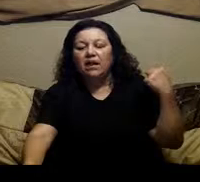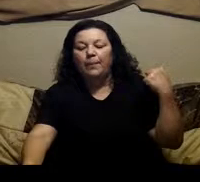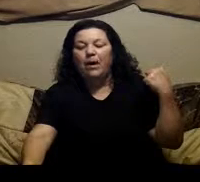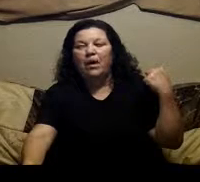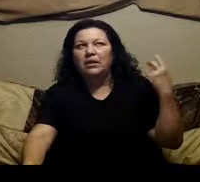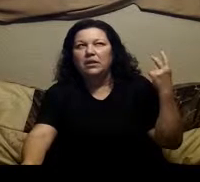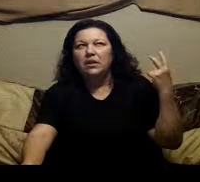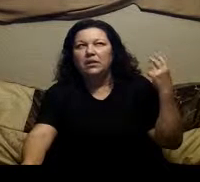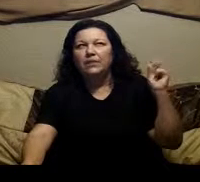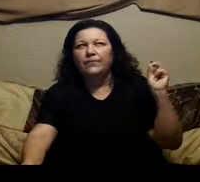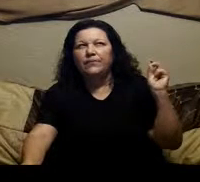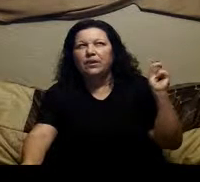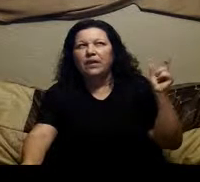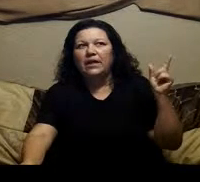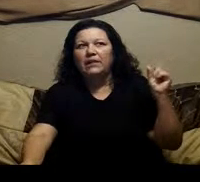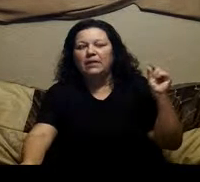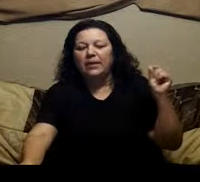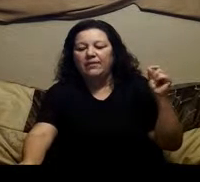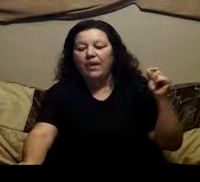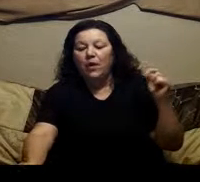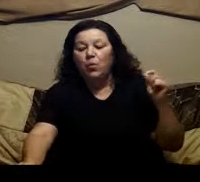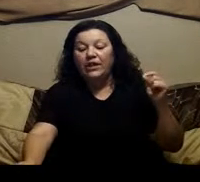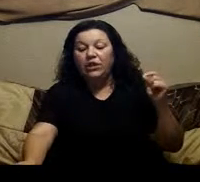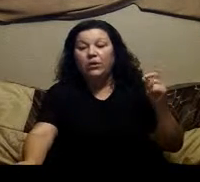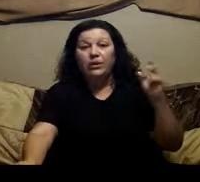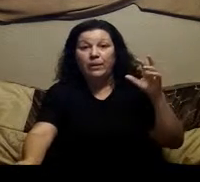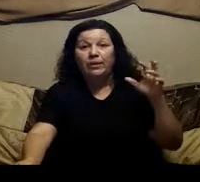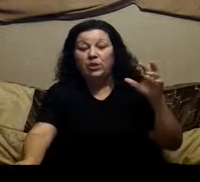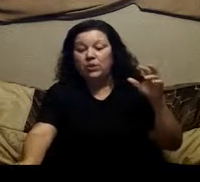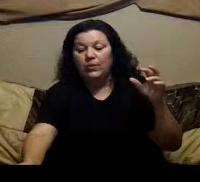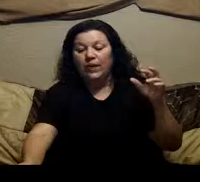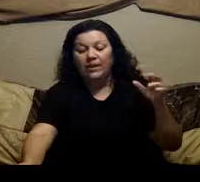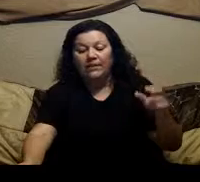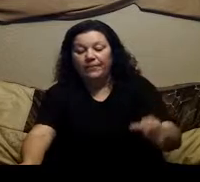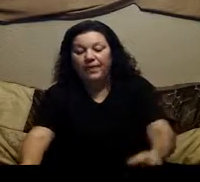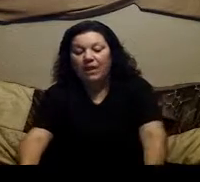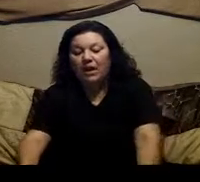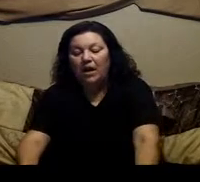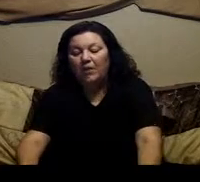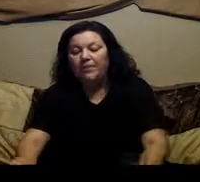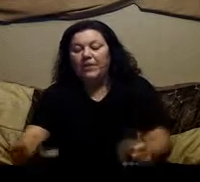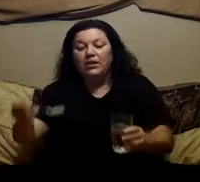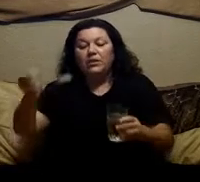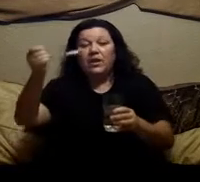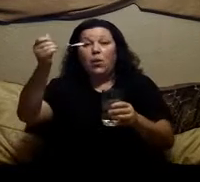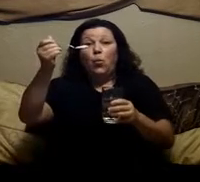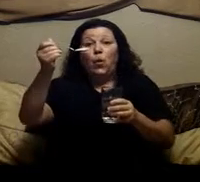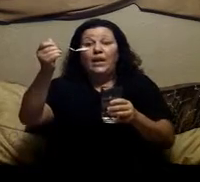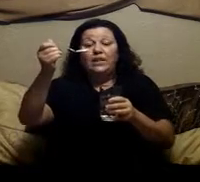on Diverculitis I believe where I show you but I'm going to show you again You take one